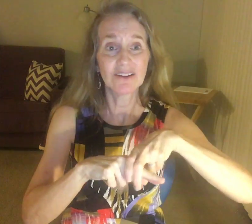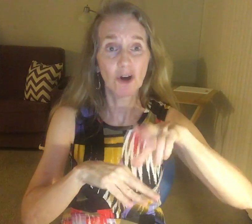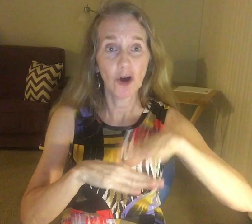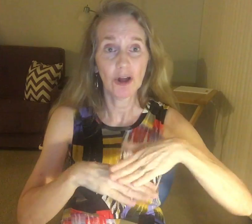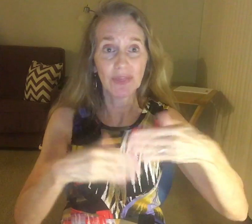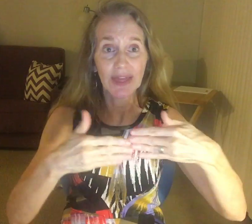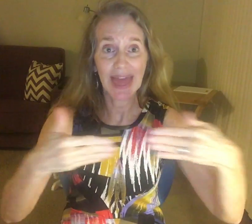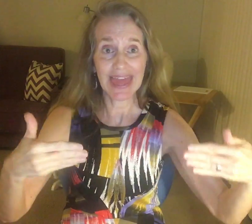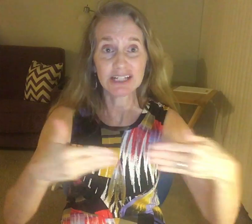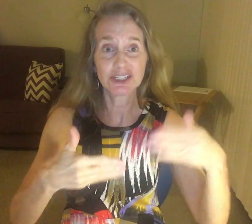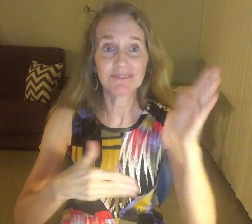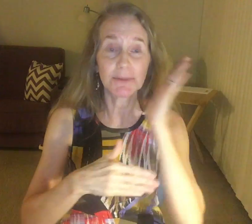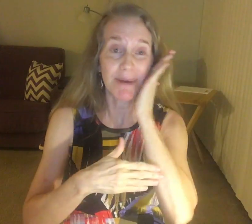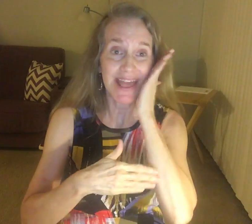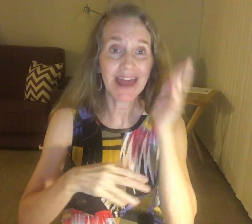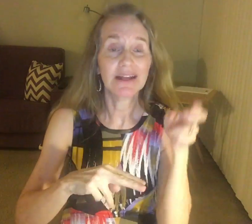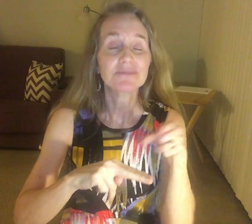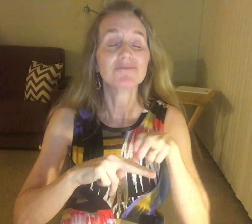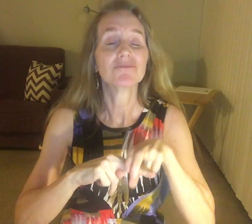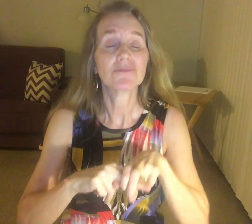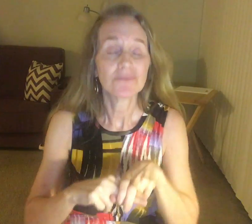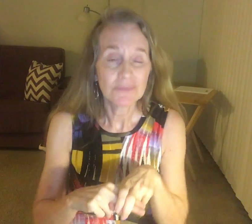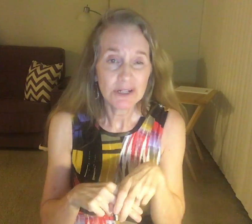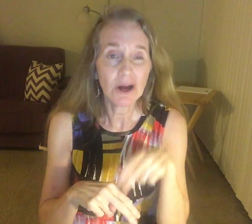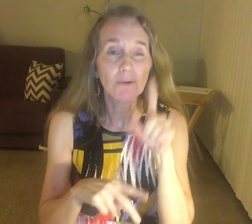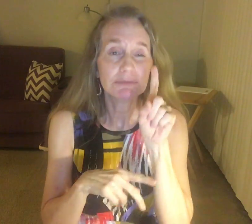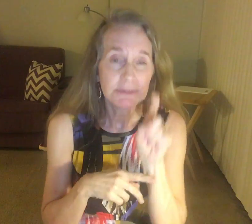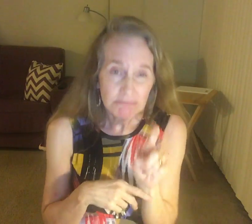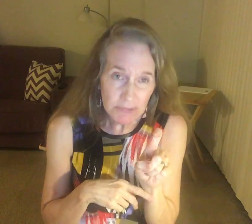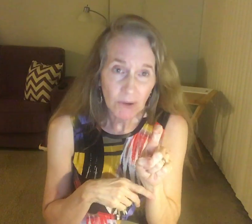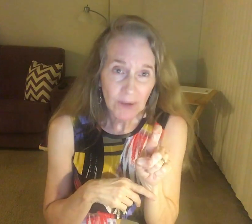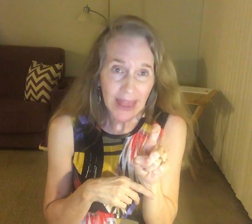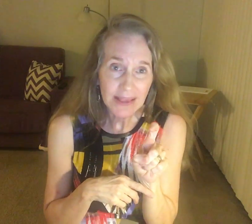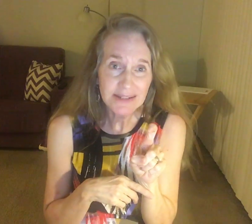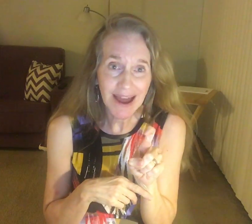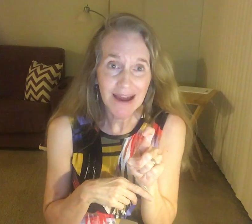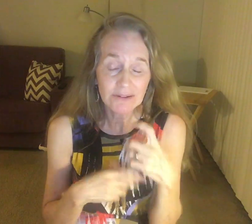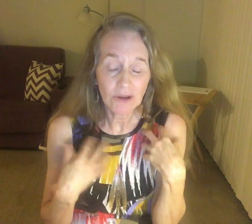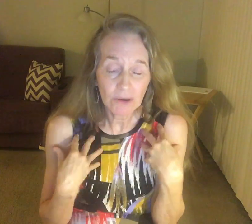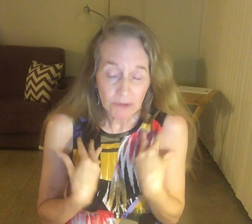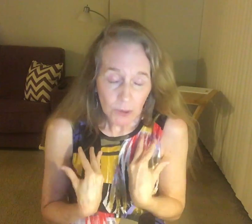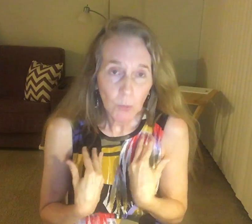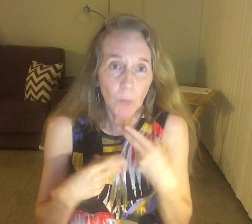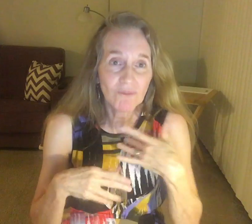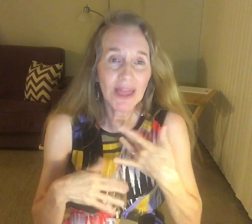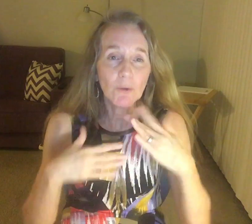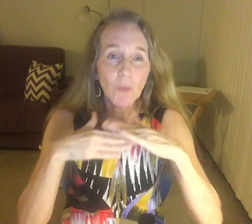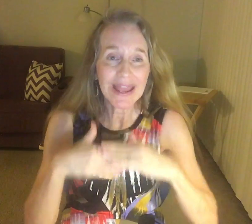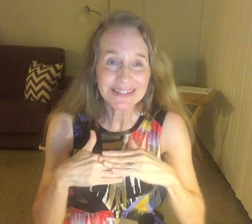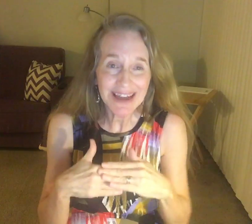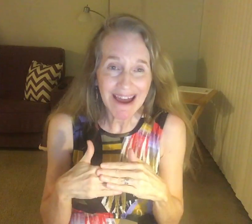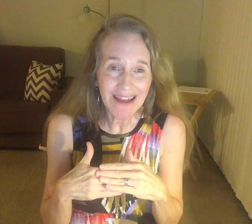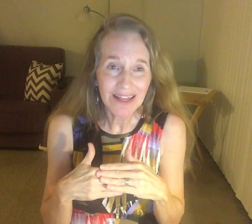on the edge of bed, you know, aching out, know, feeling laid down,